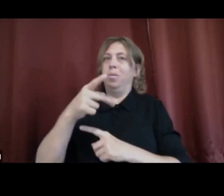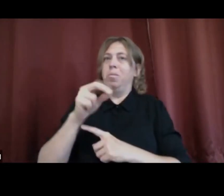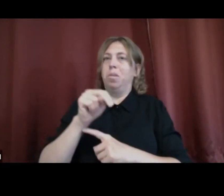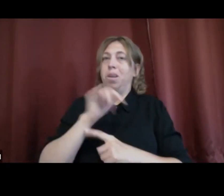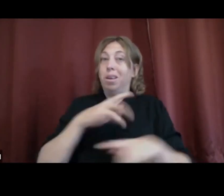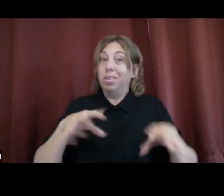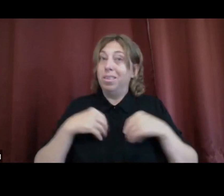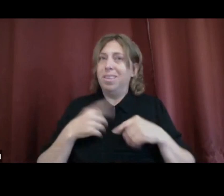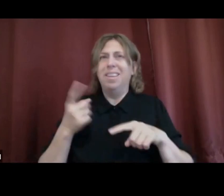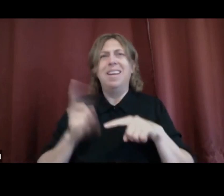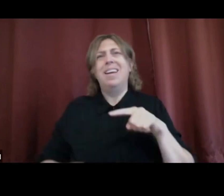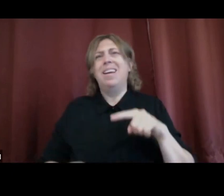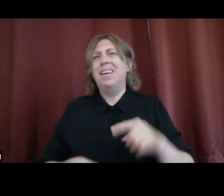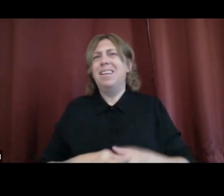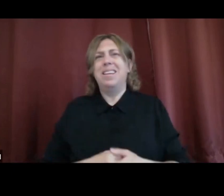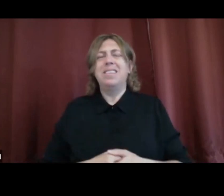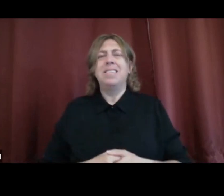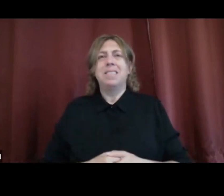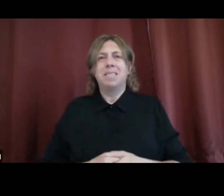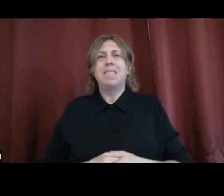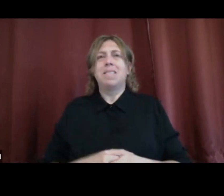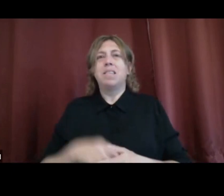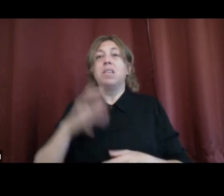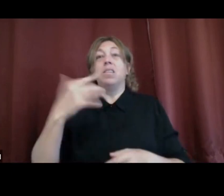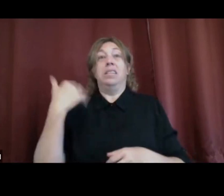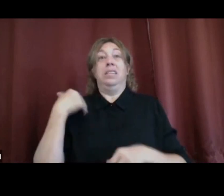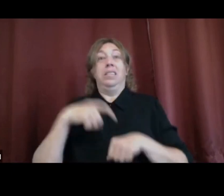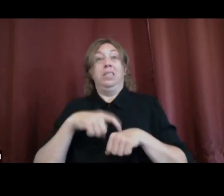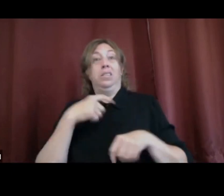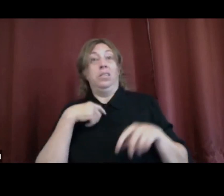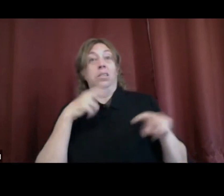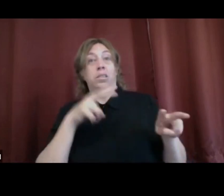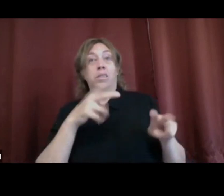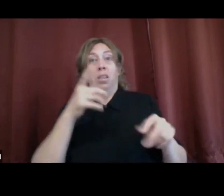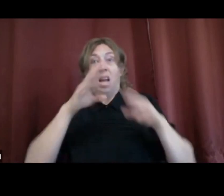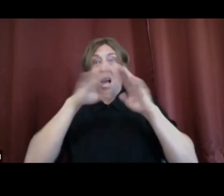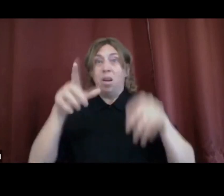was on where I carried a young woman out of the house with the help of my colleagues.